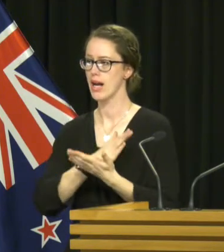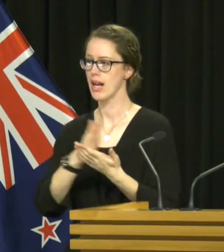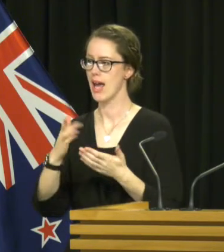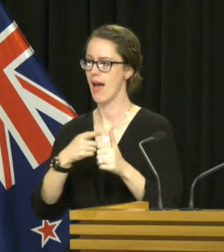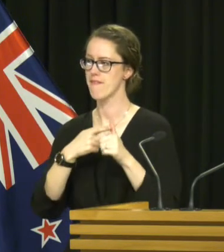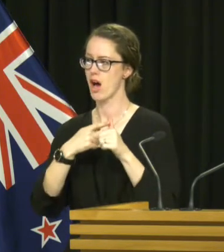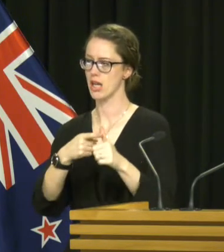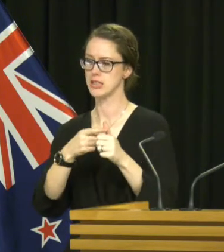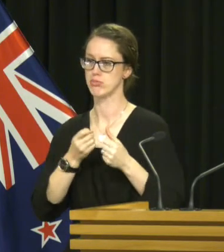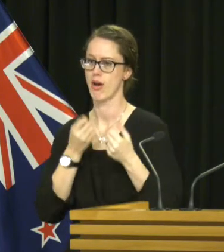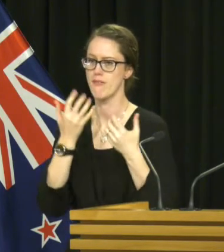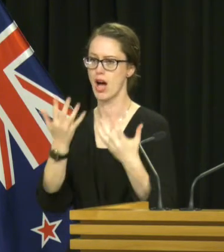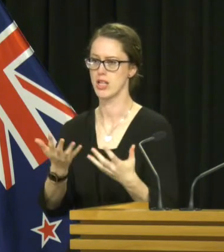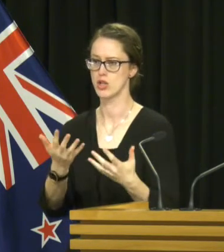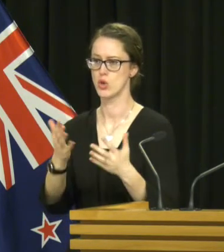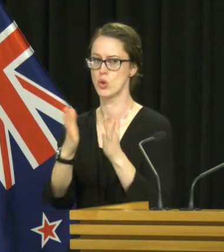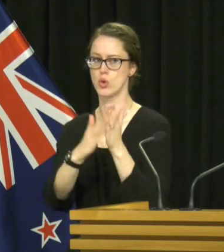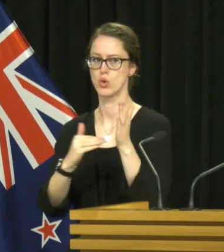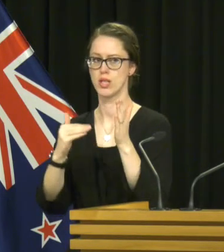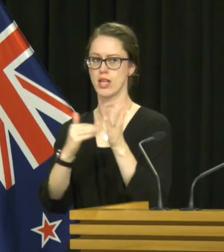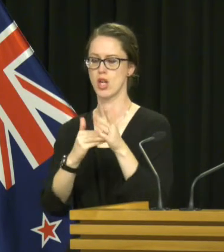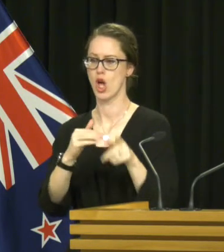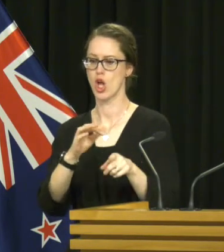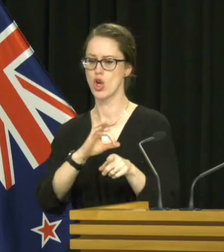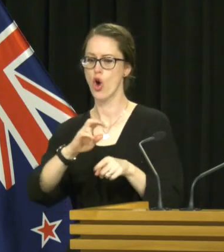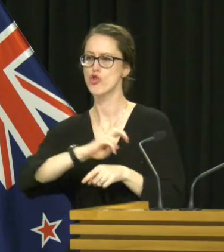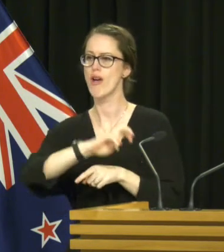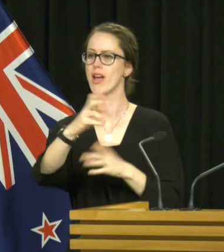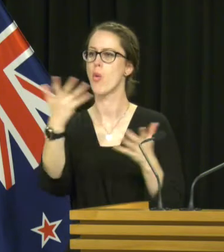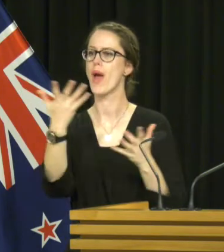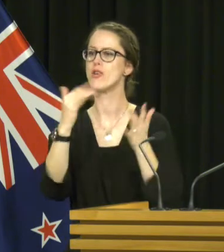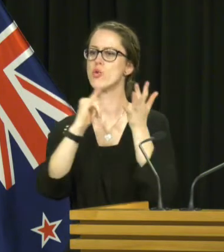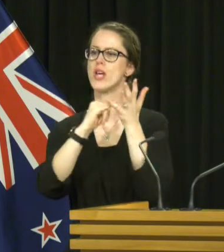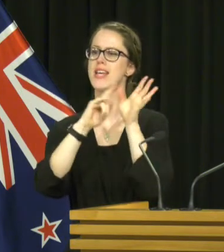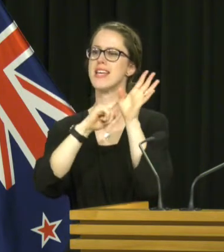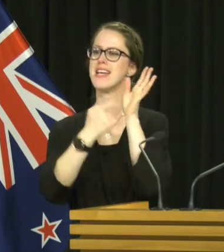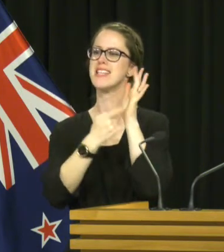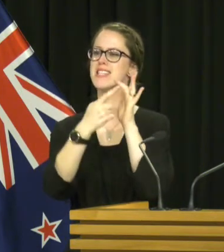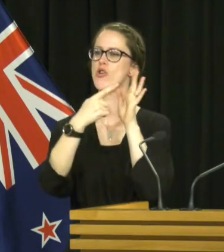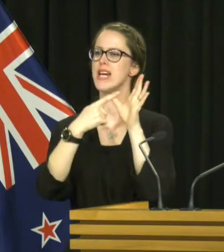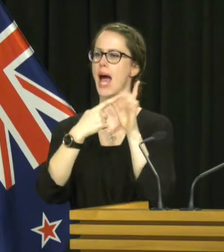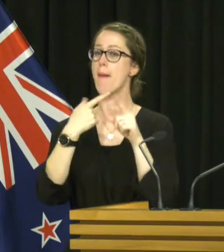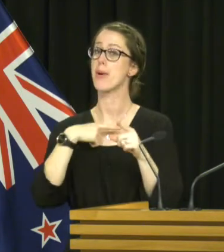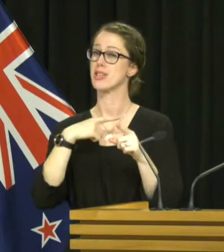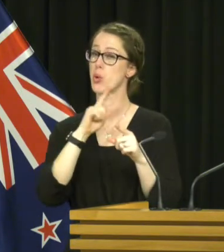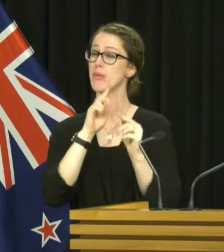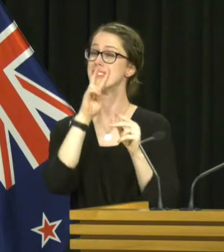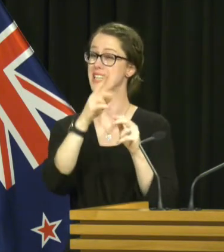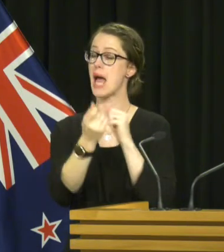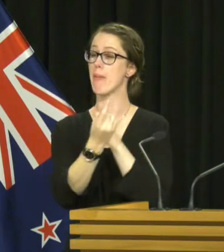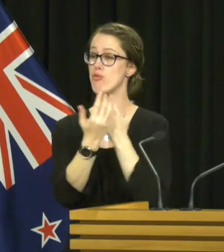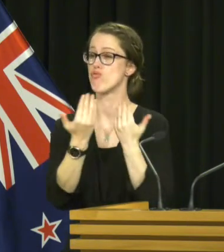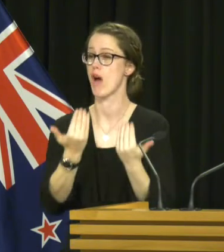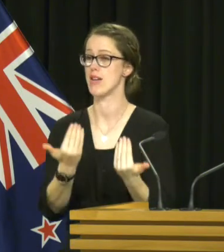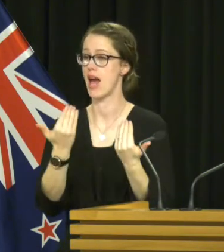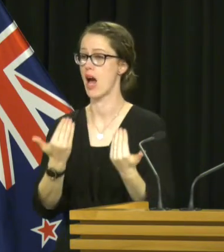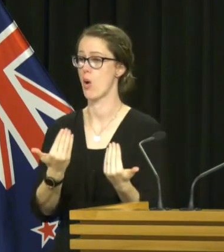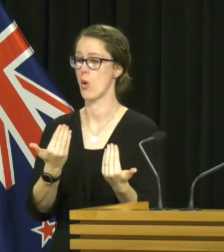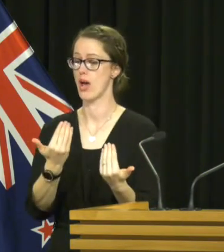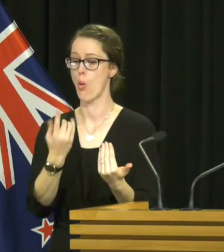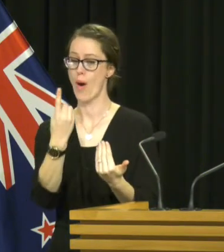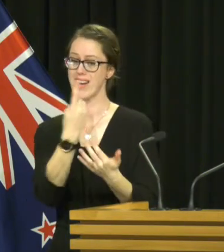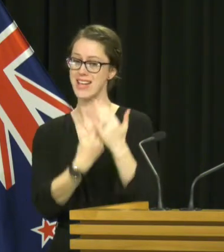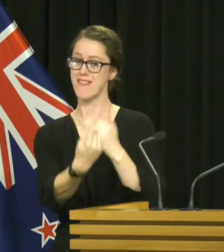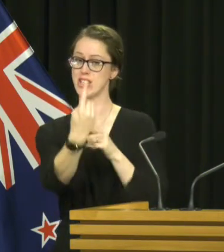advice around New Zealanders not travelling to Syria was because of what we're seeing exactly happen now, that there is an